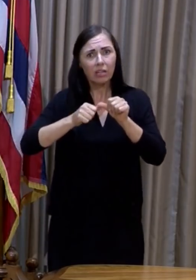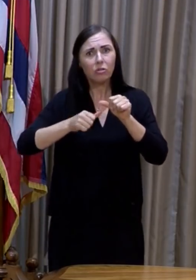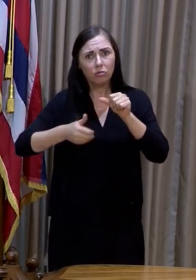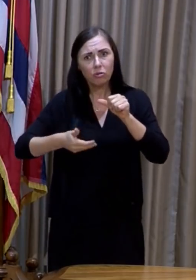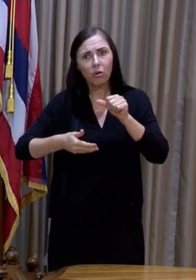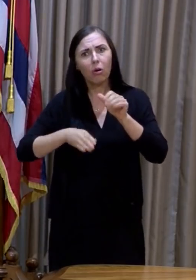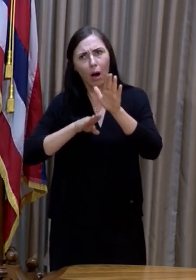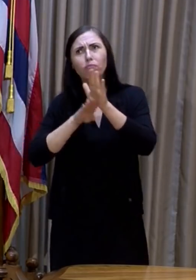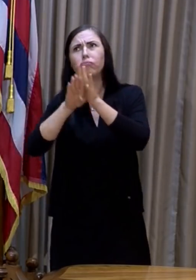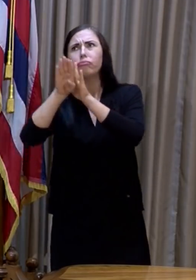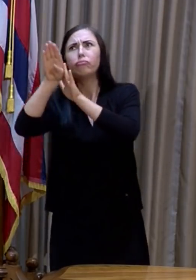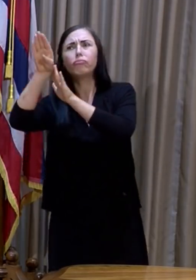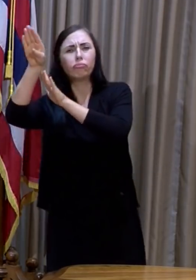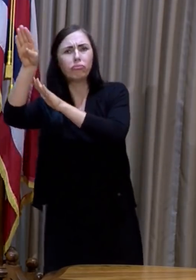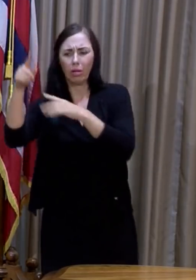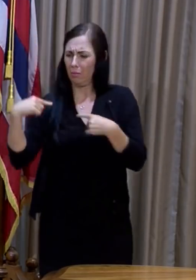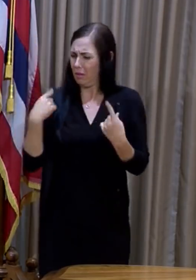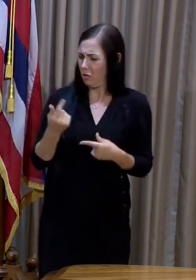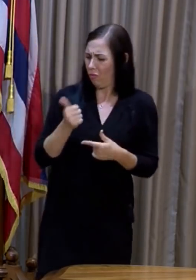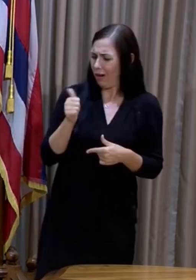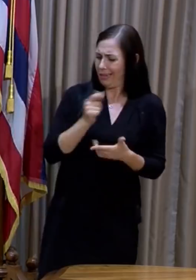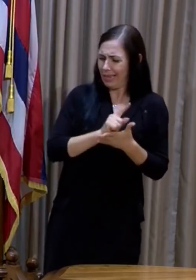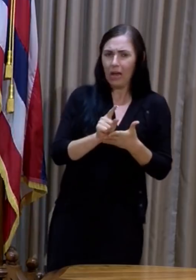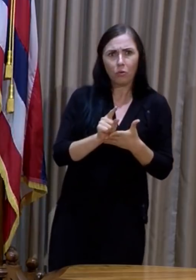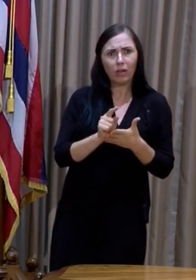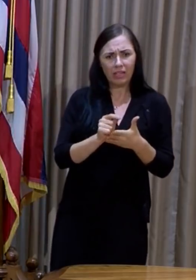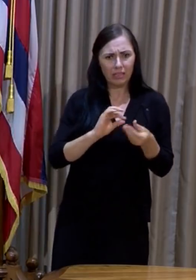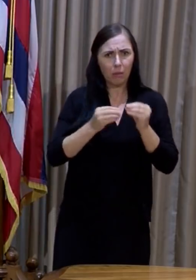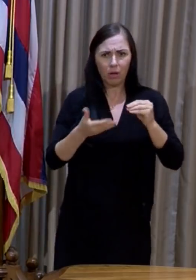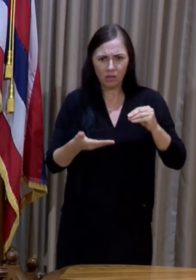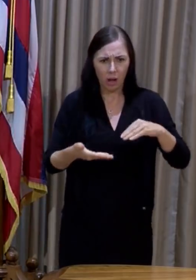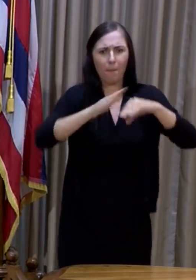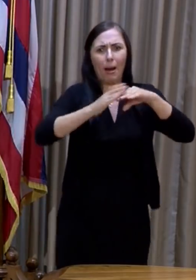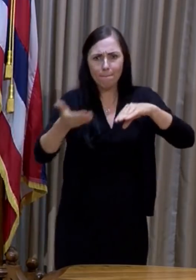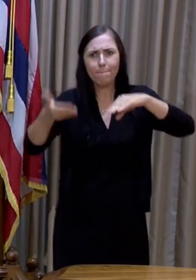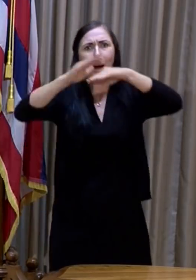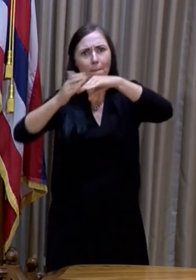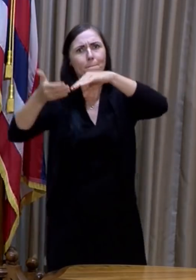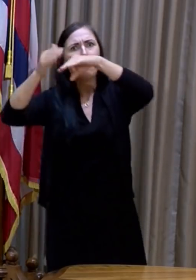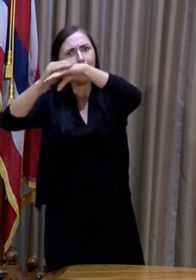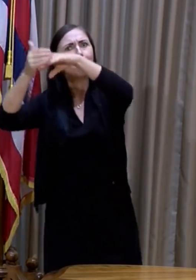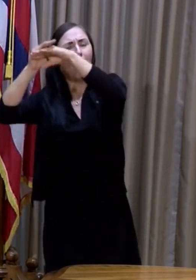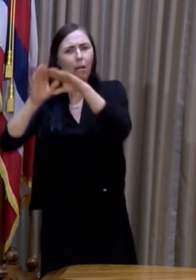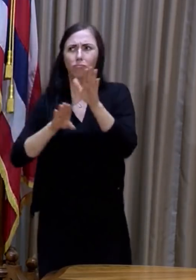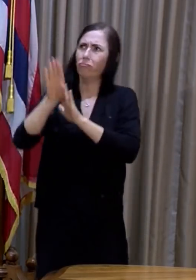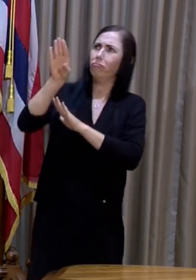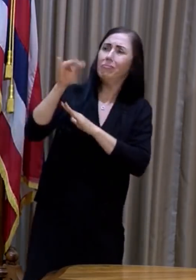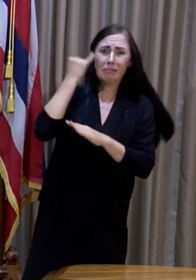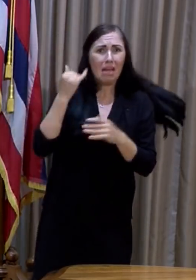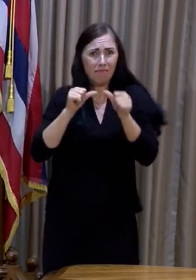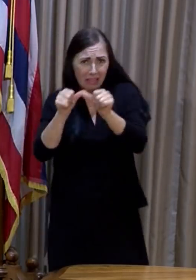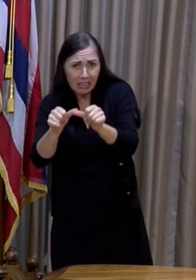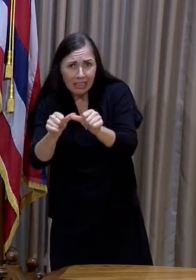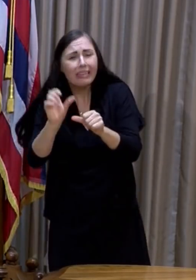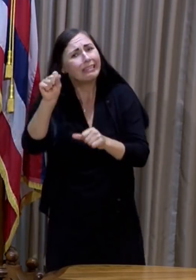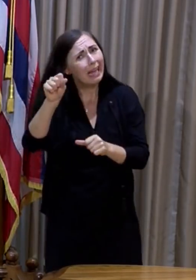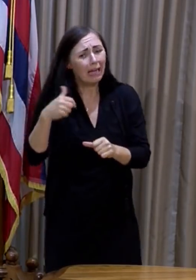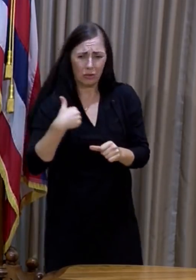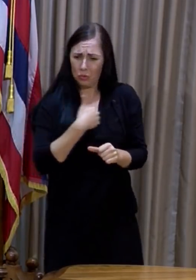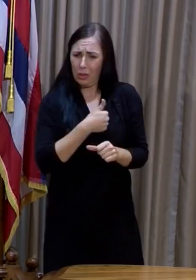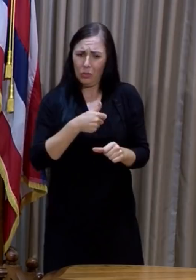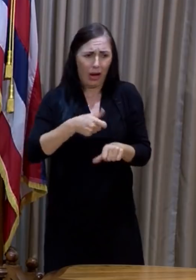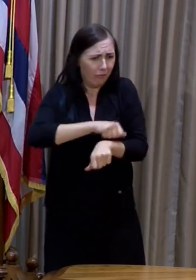as it has in the last 10 weeks, as Dr. Char had said, then we will have to take action to